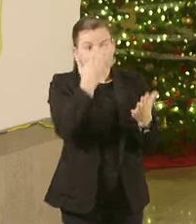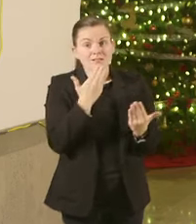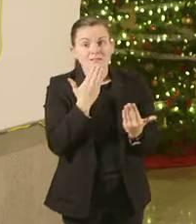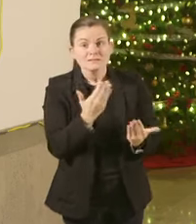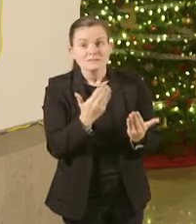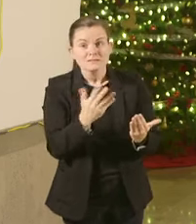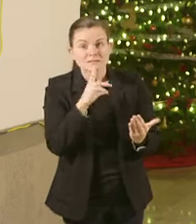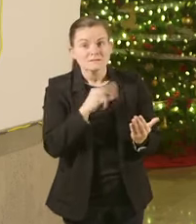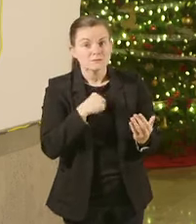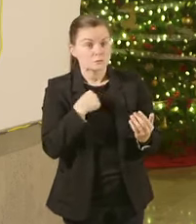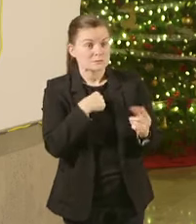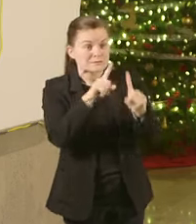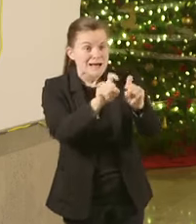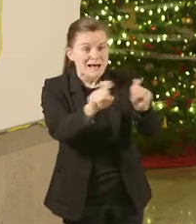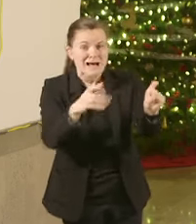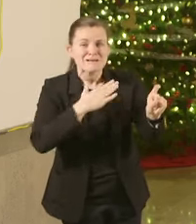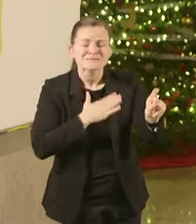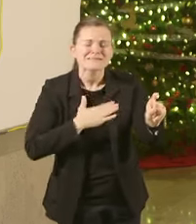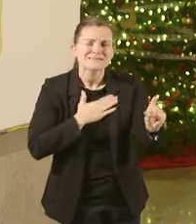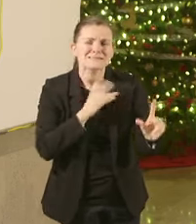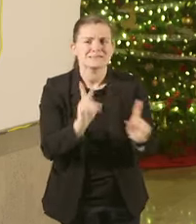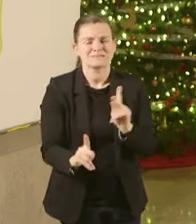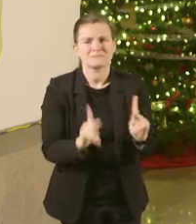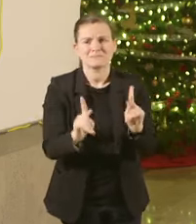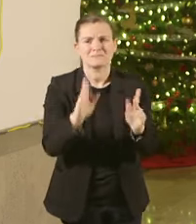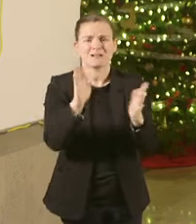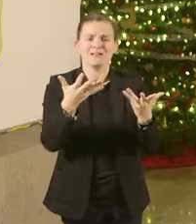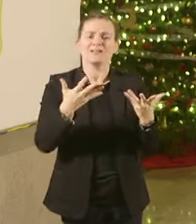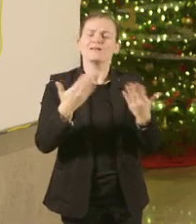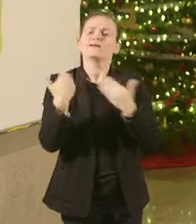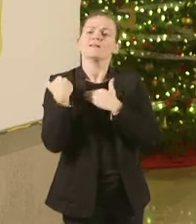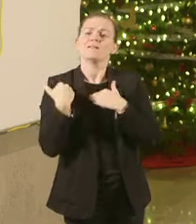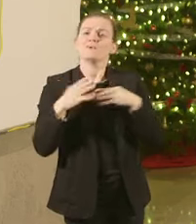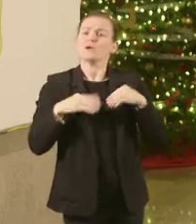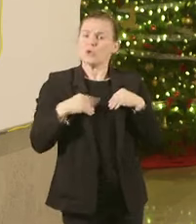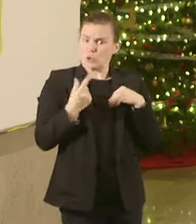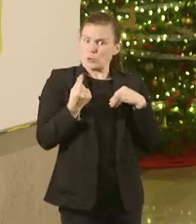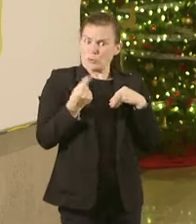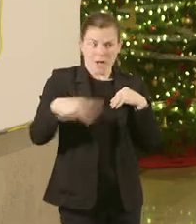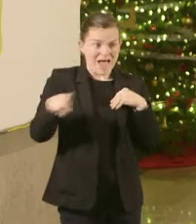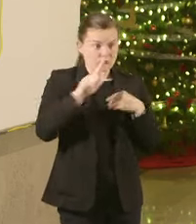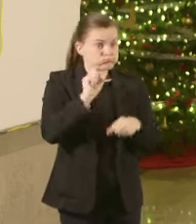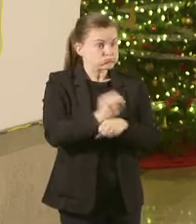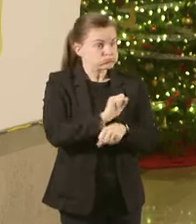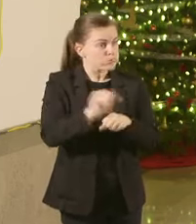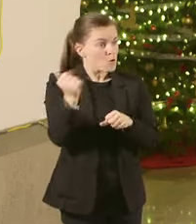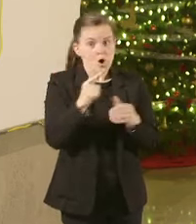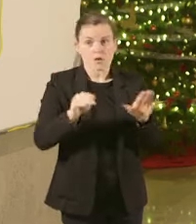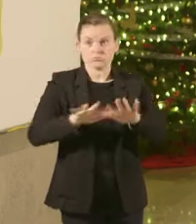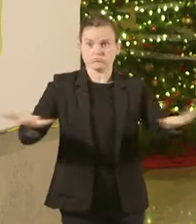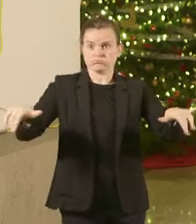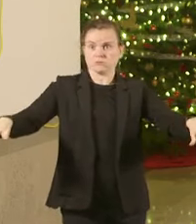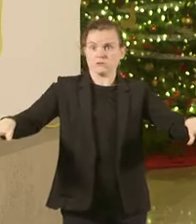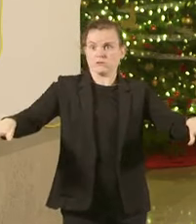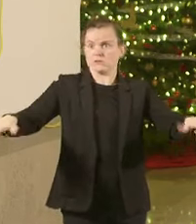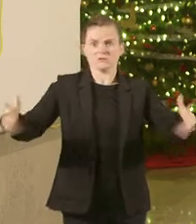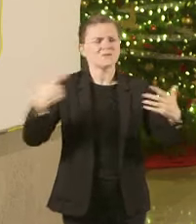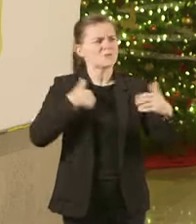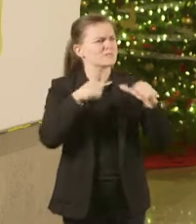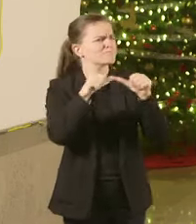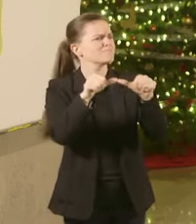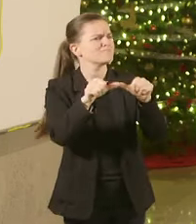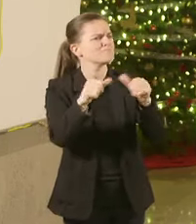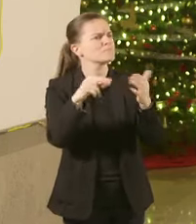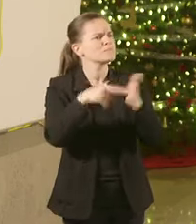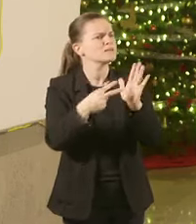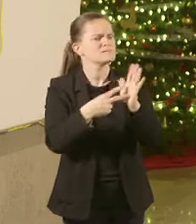do more to be responsible They did and I believe that showing up that they did we just got to continue to do that In that